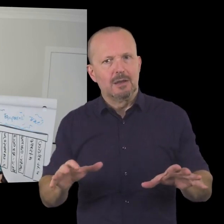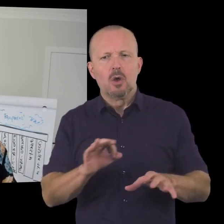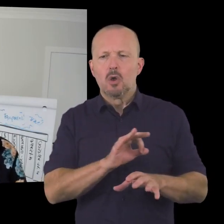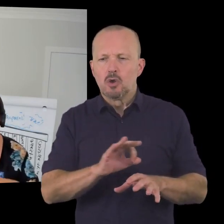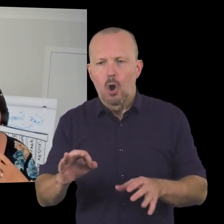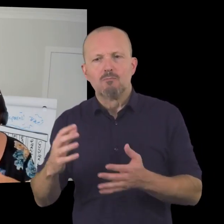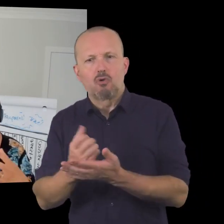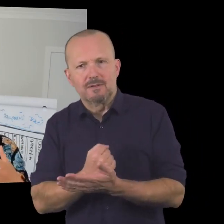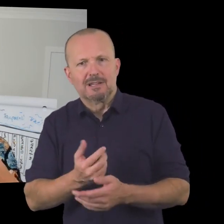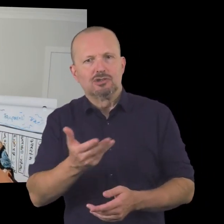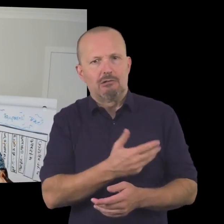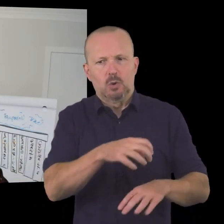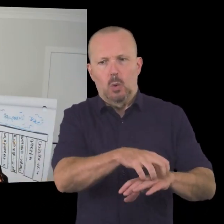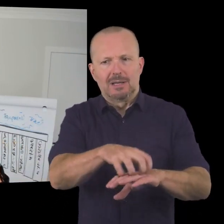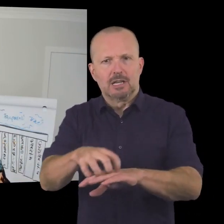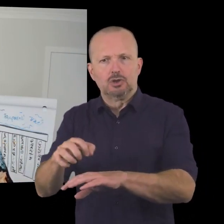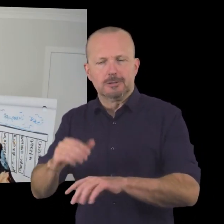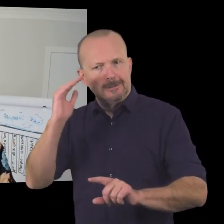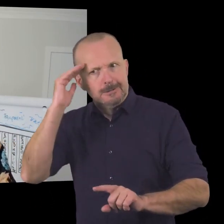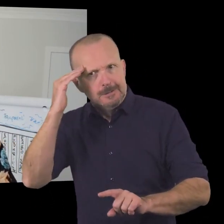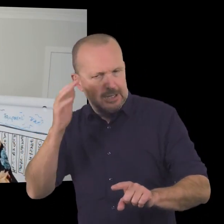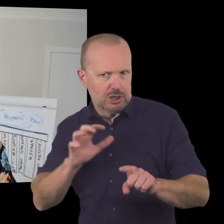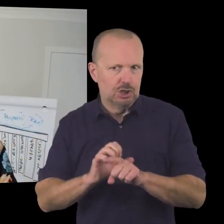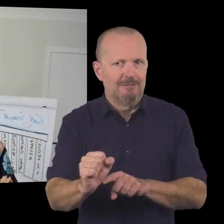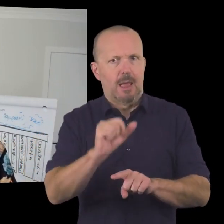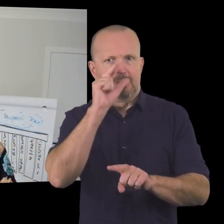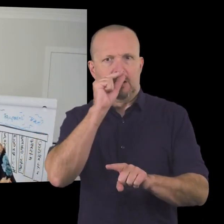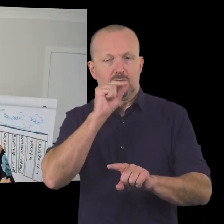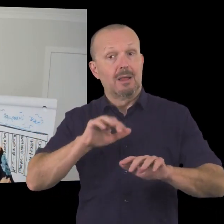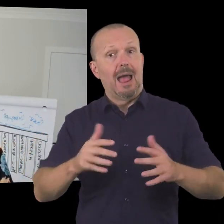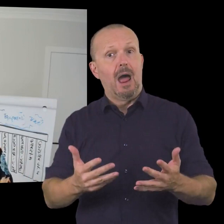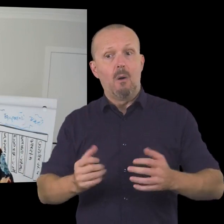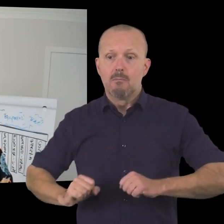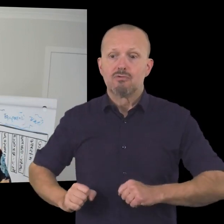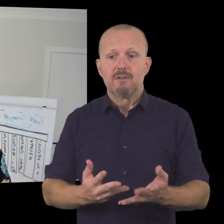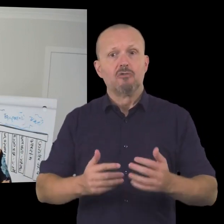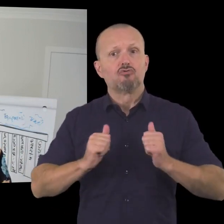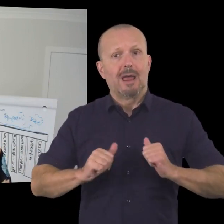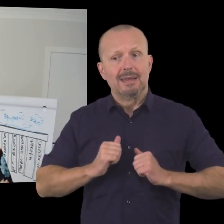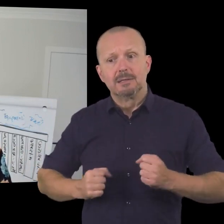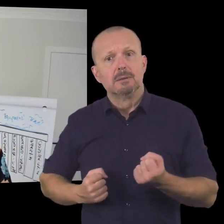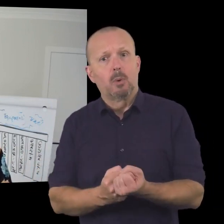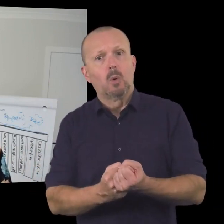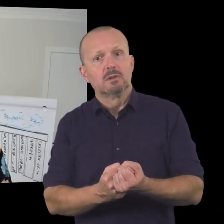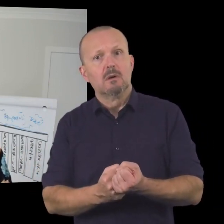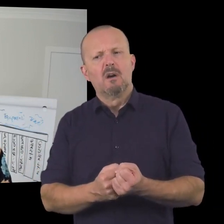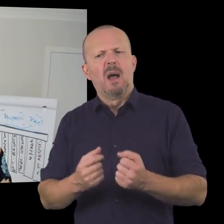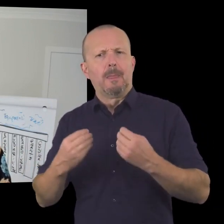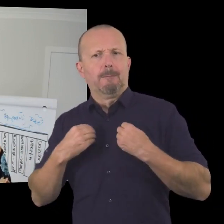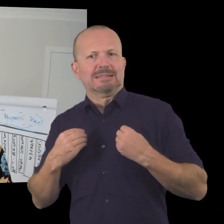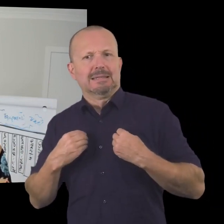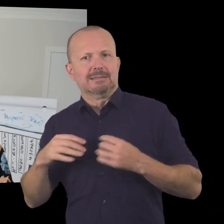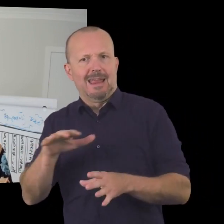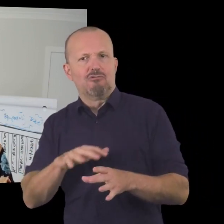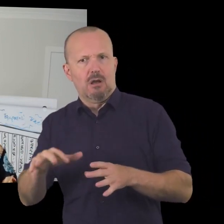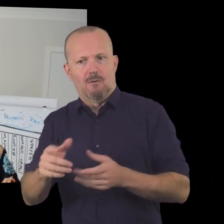-for-profit organizations working at a full potential and the way that we do that is through providing training and support for community and not-for-profit organizations at